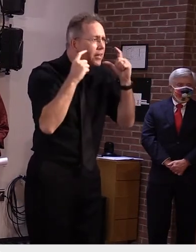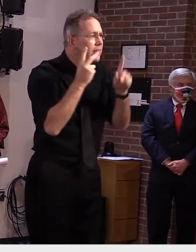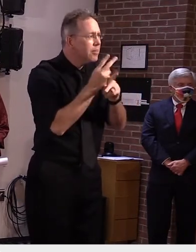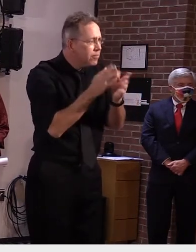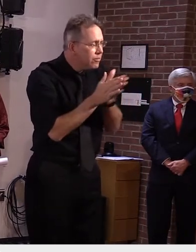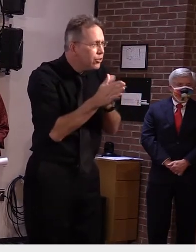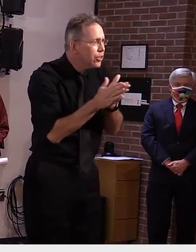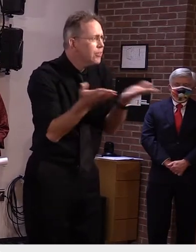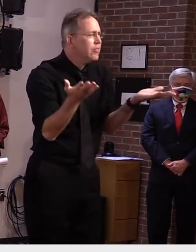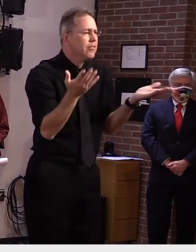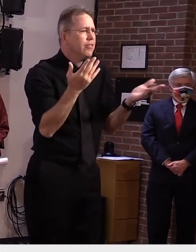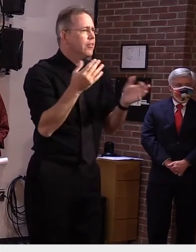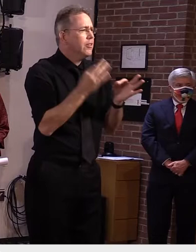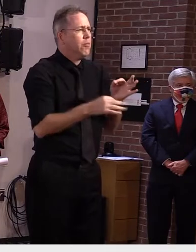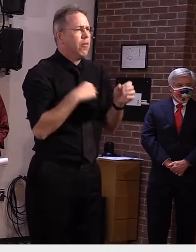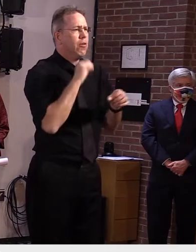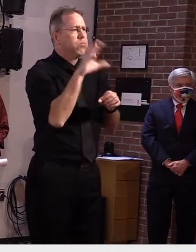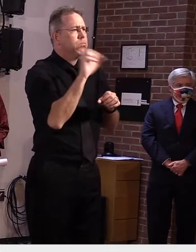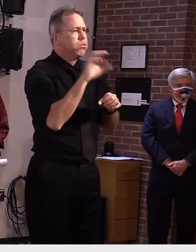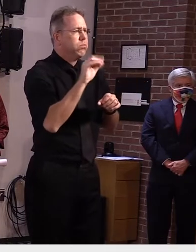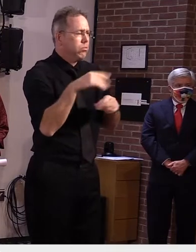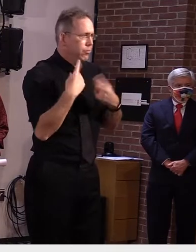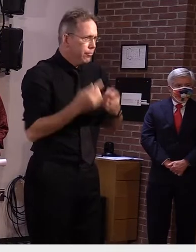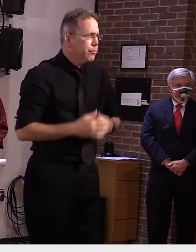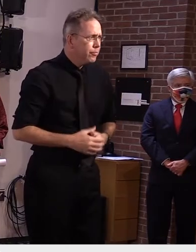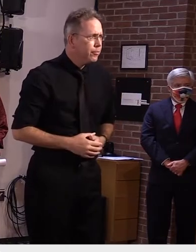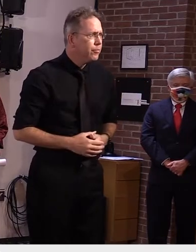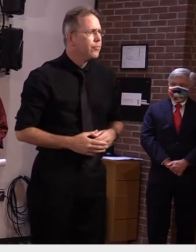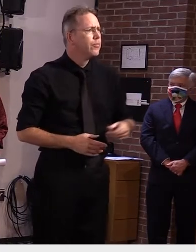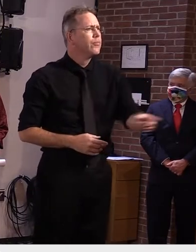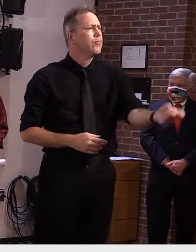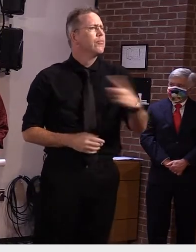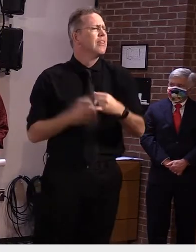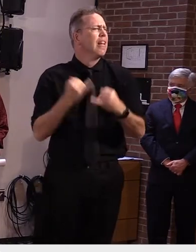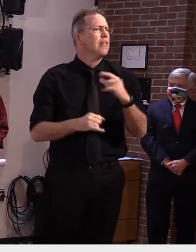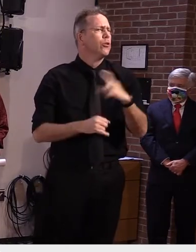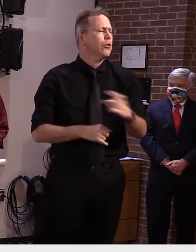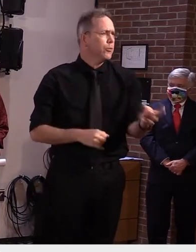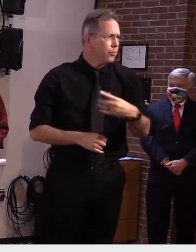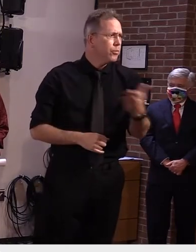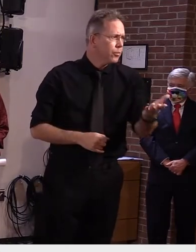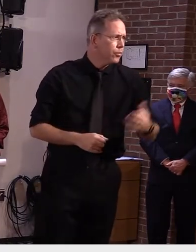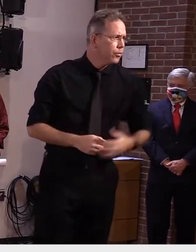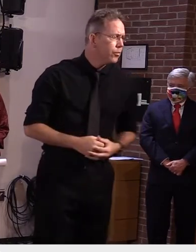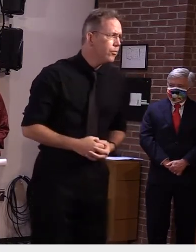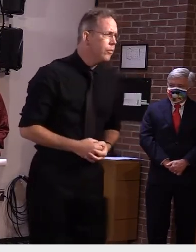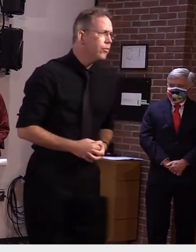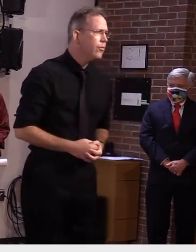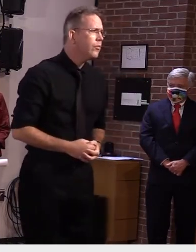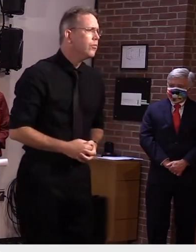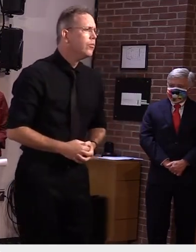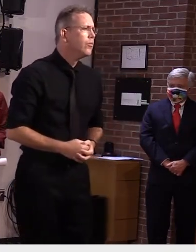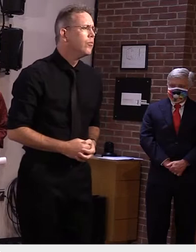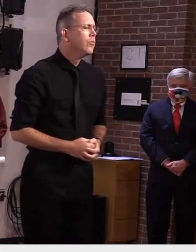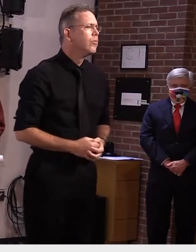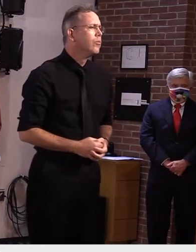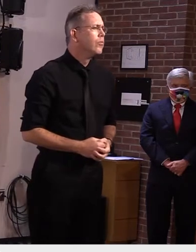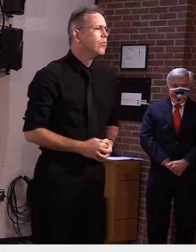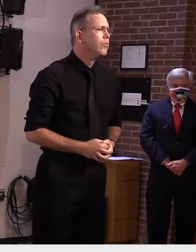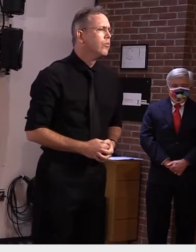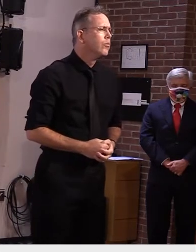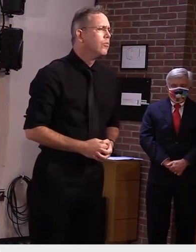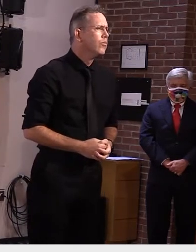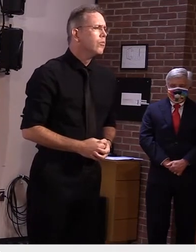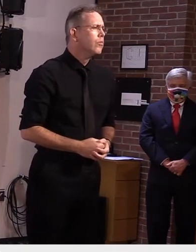like that. And then I guess one last question is for the governor as well. You may have seen that the governor of